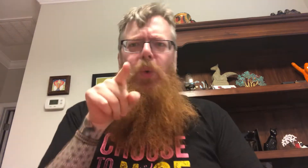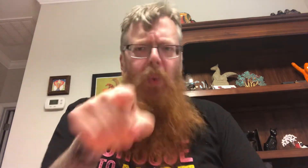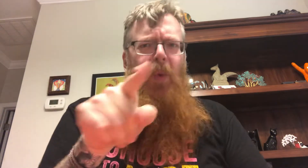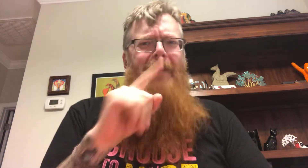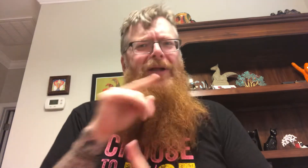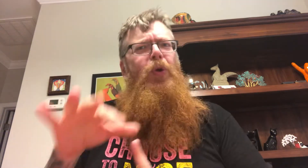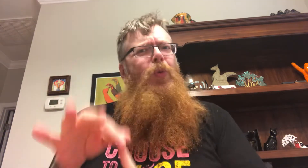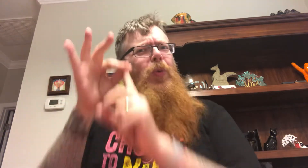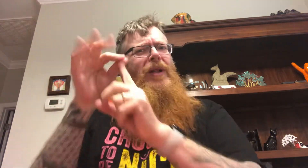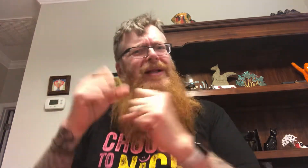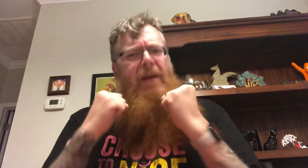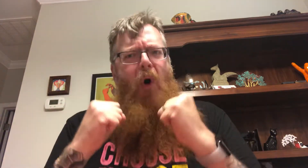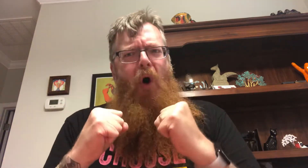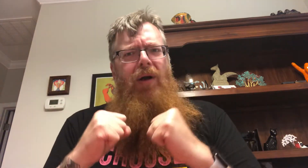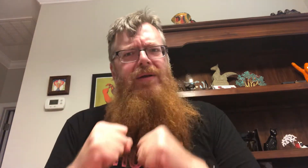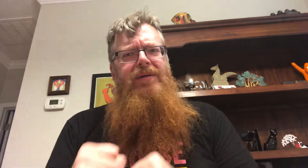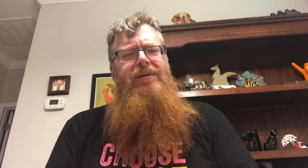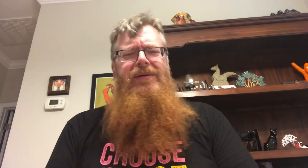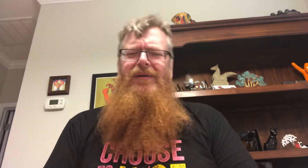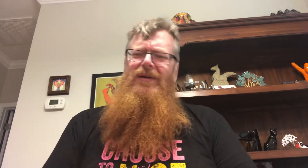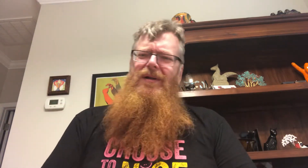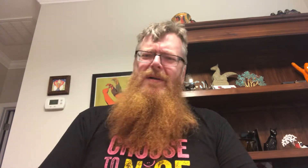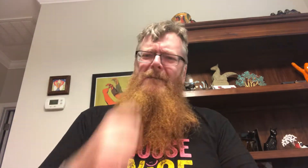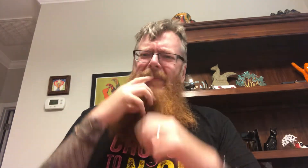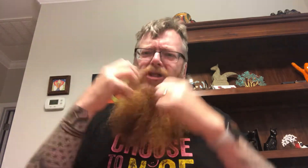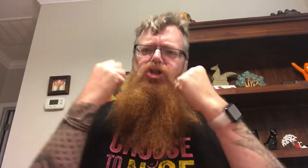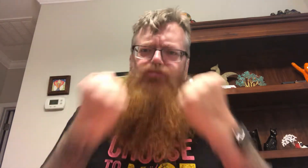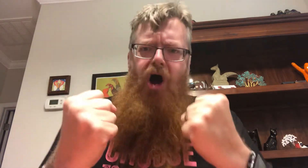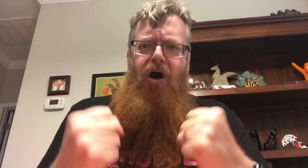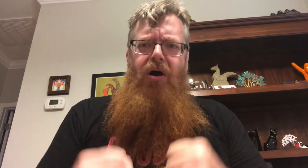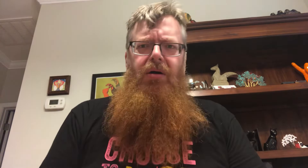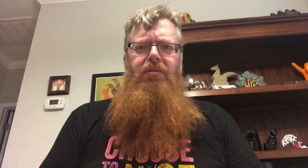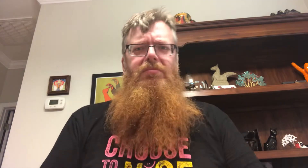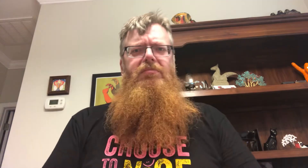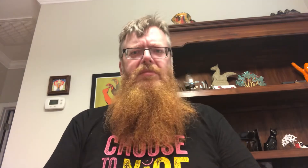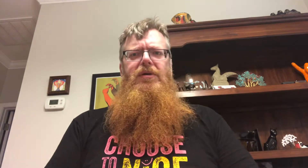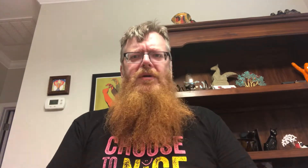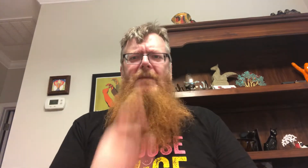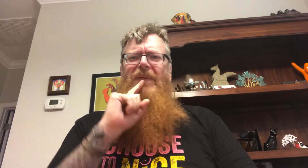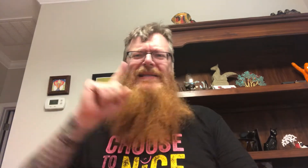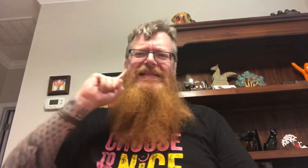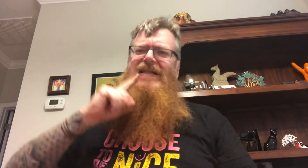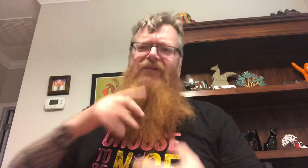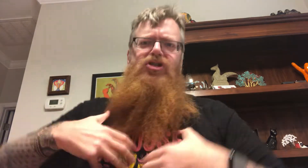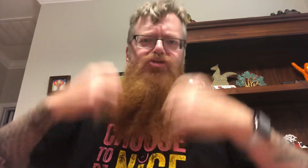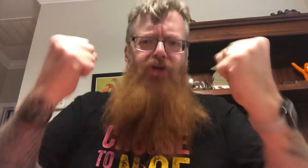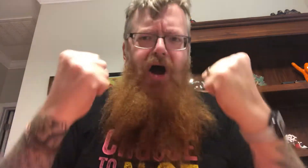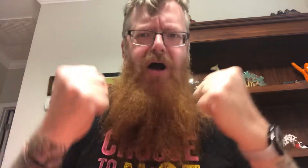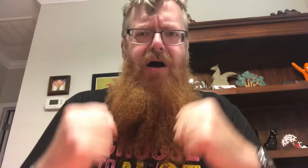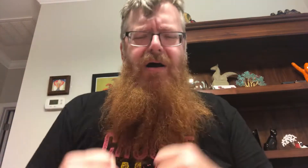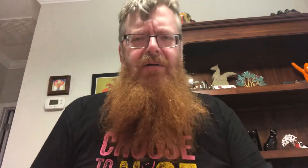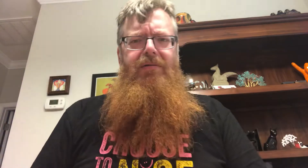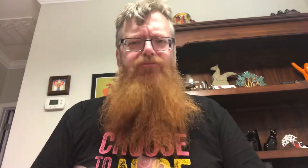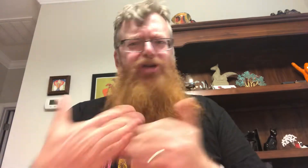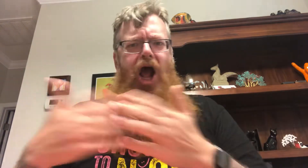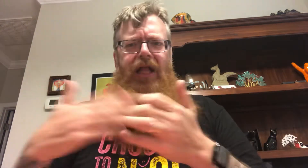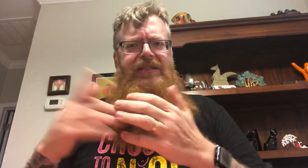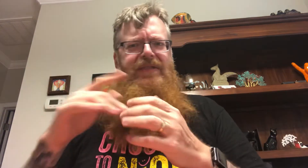I'm gonna have a lot of I'll you in my first one, saying, I going to go to the house. That's going of I'll guys